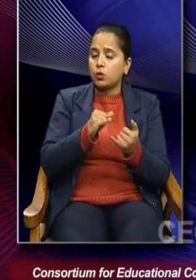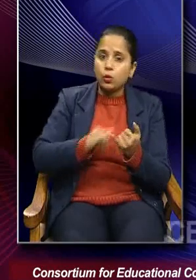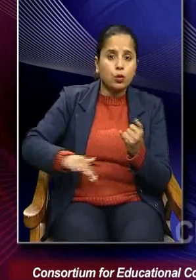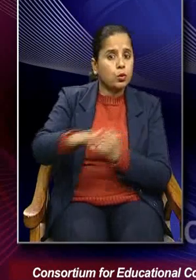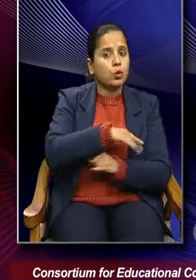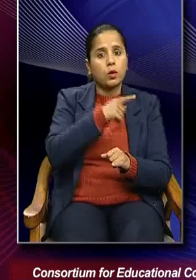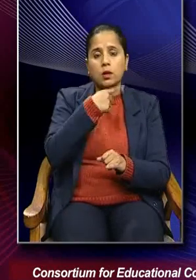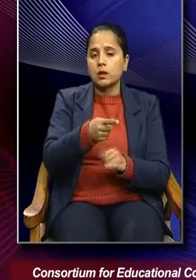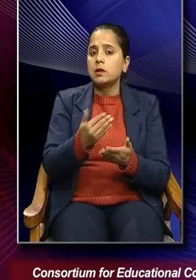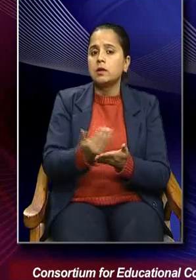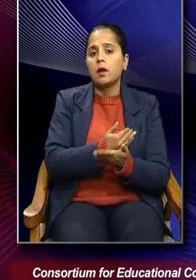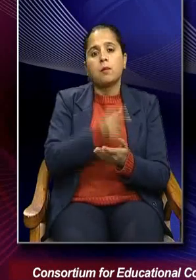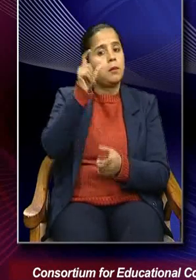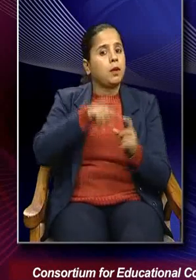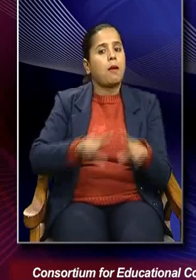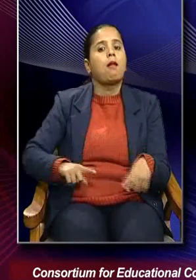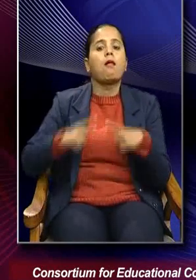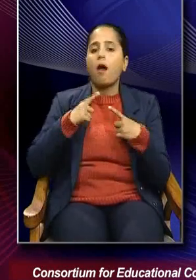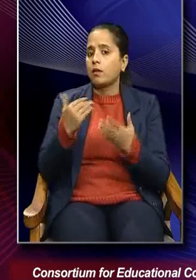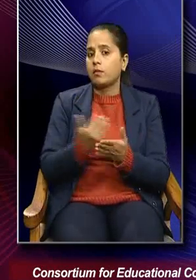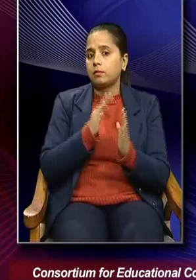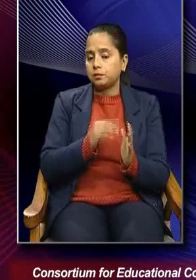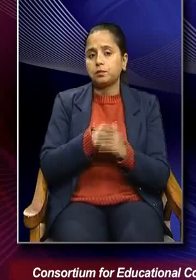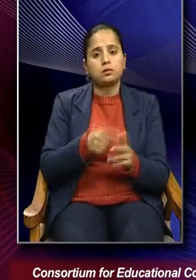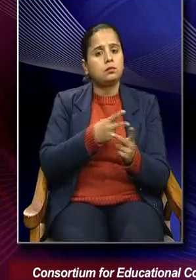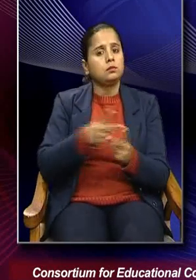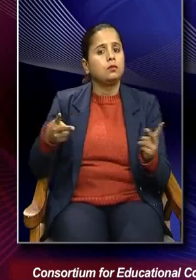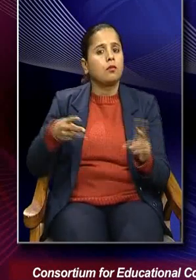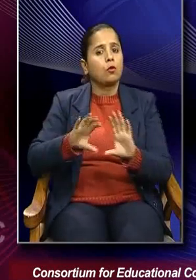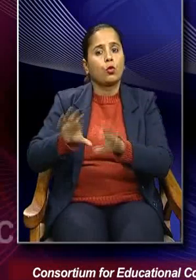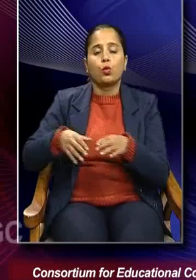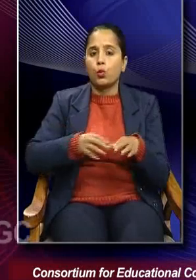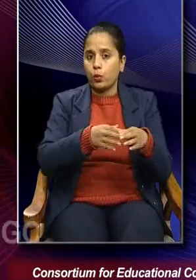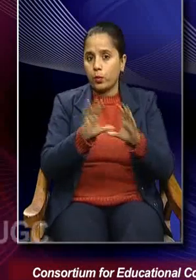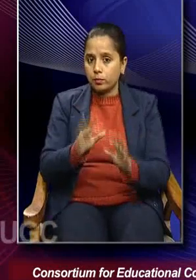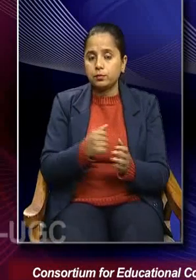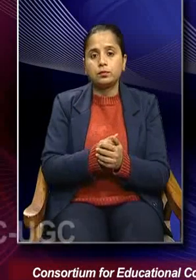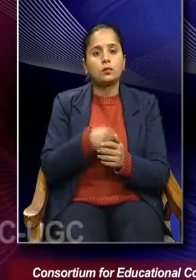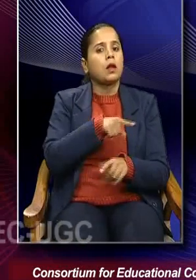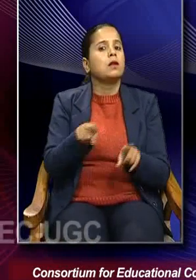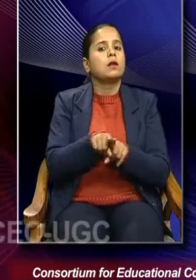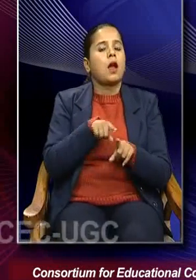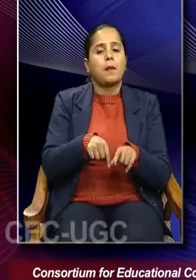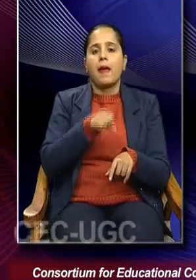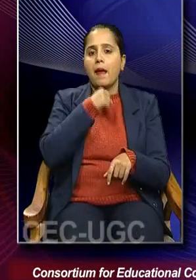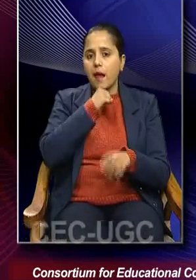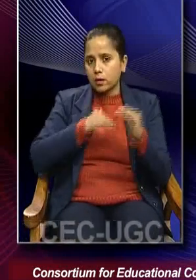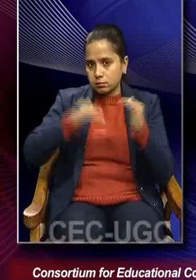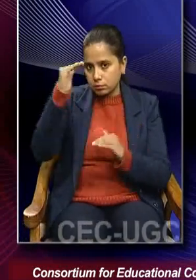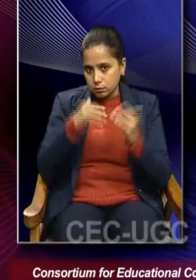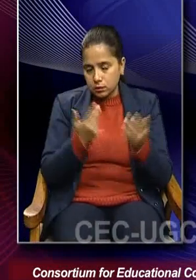shapes the life of people in various categories such as age category,